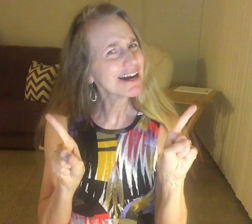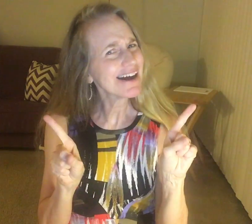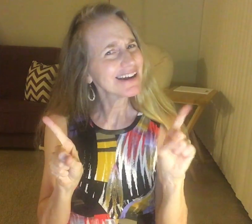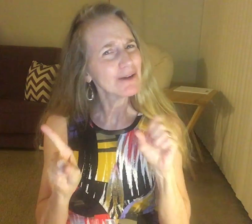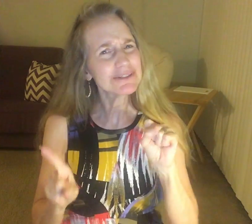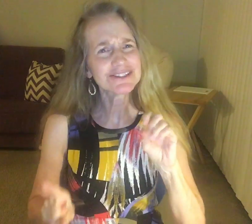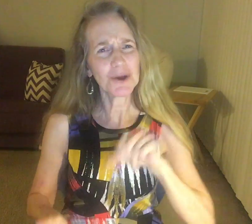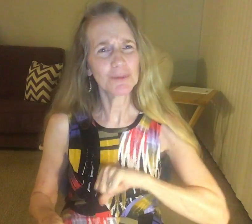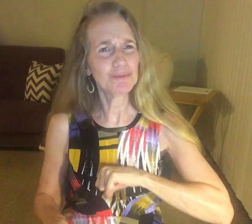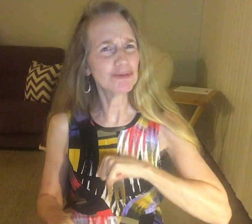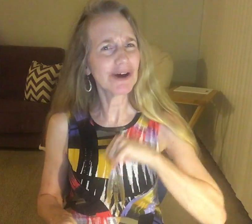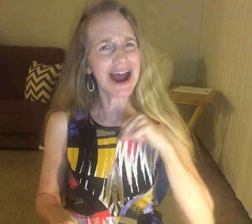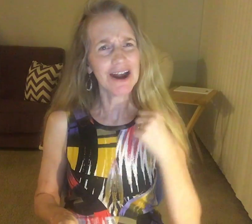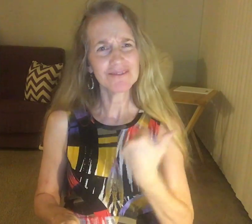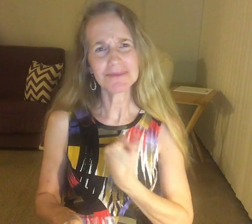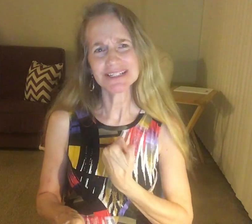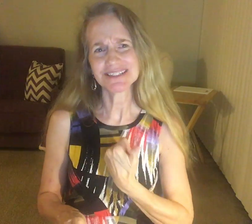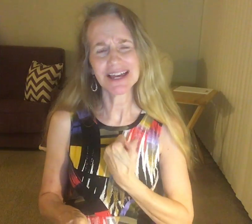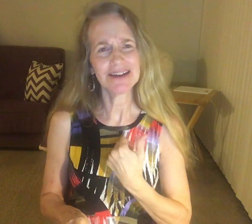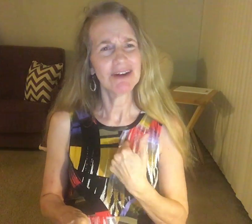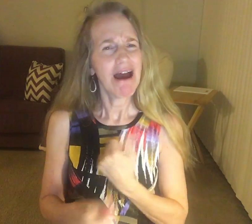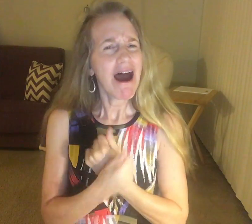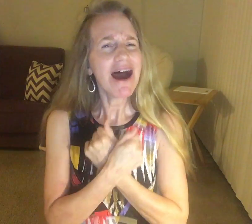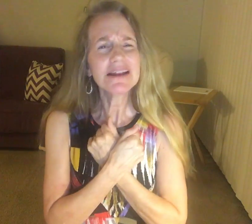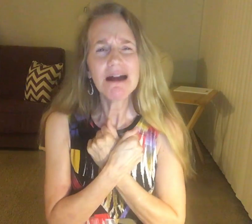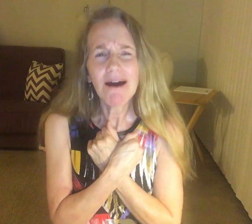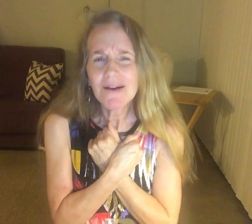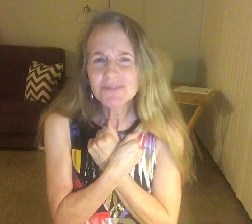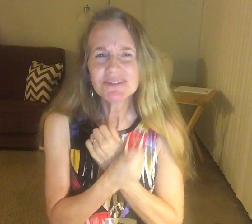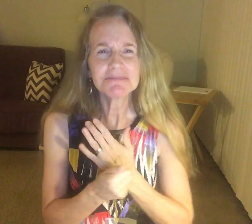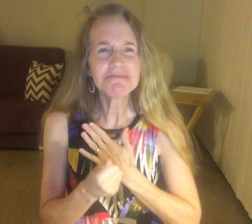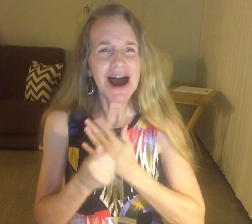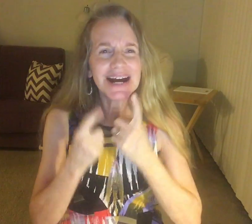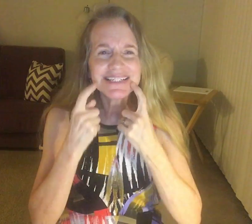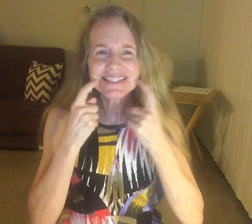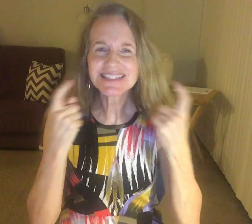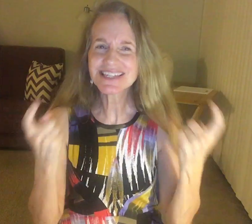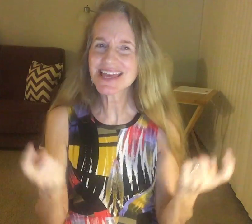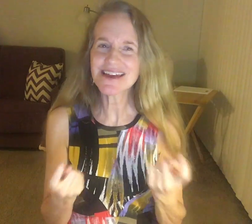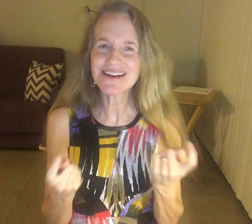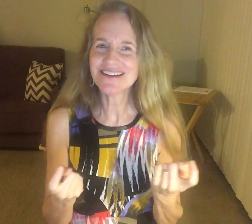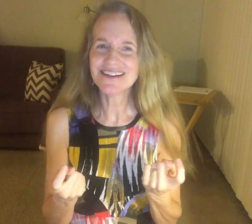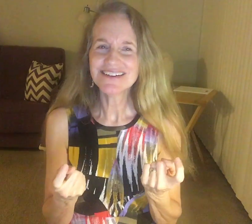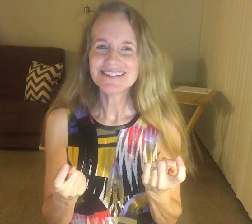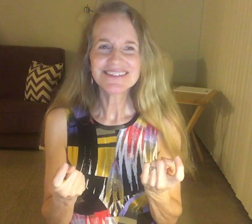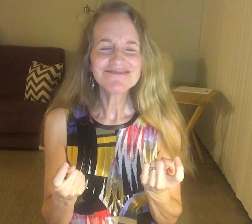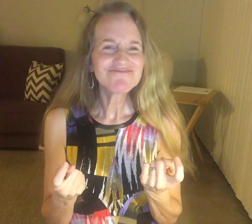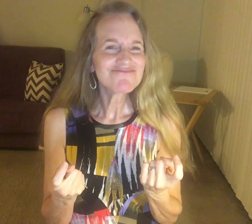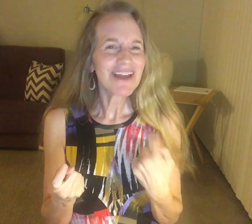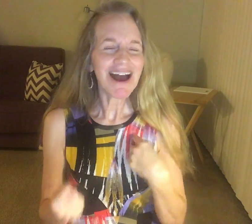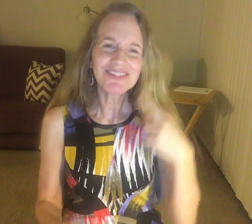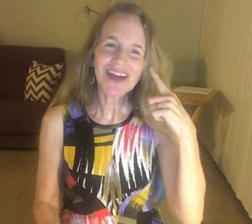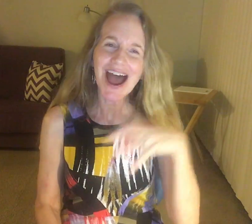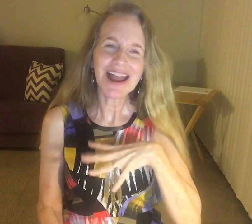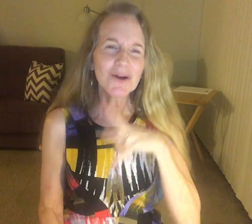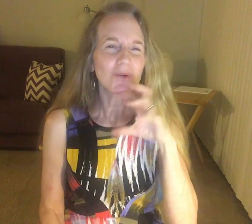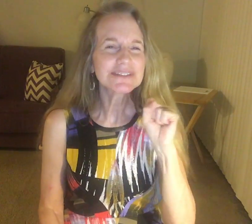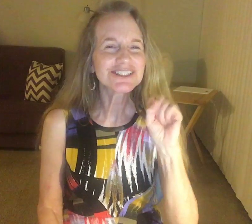But I was so proud of myself. I love my beard. I thought I was